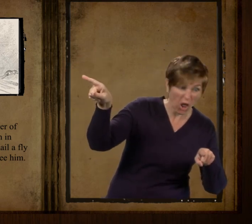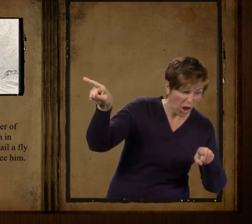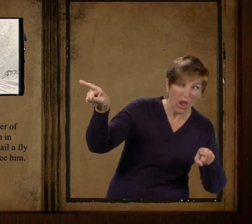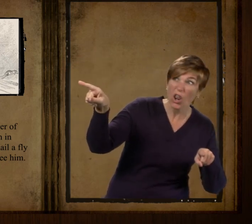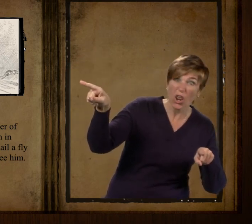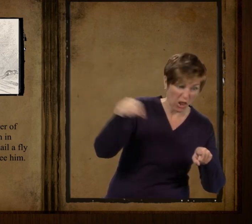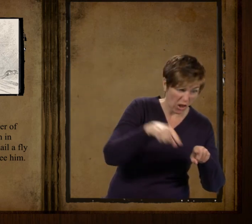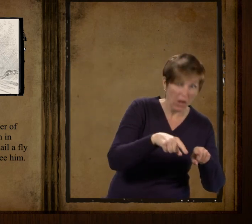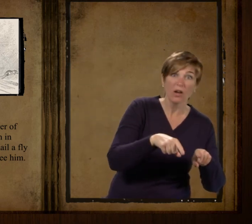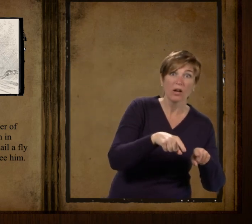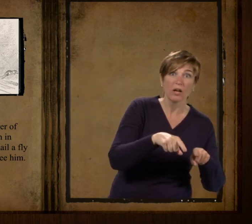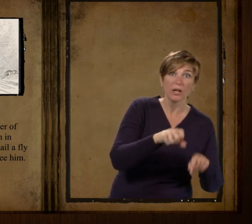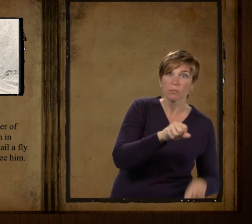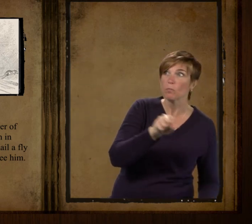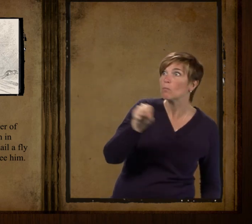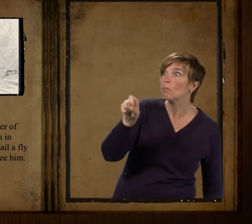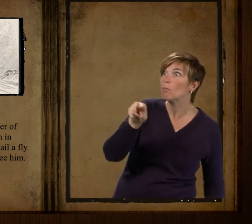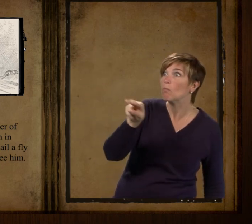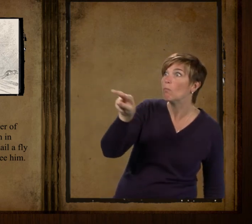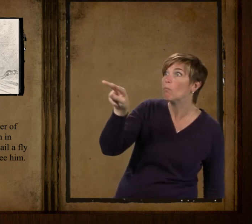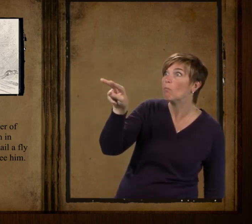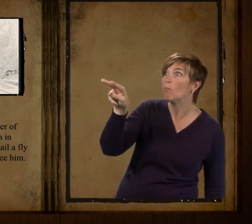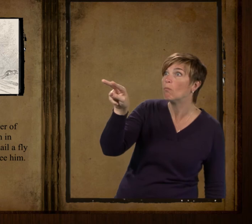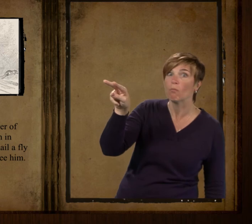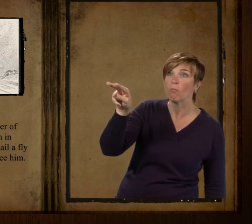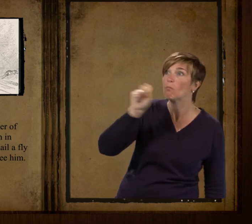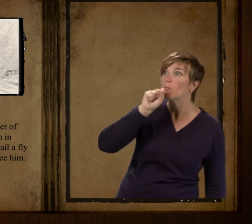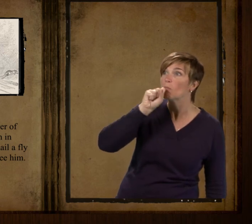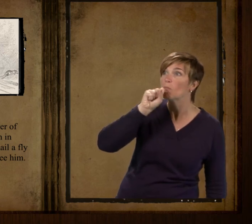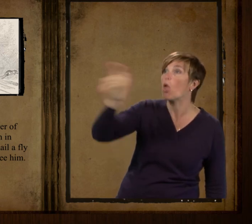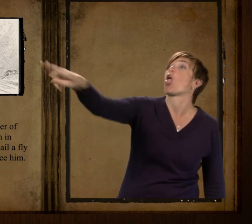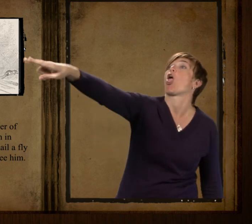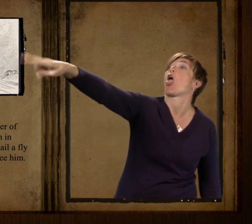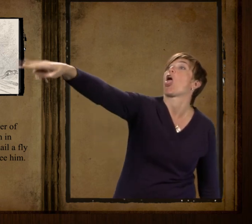that he'd nail a fly every time as far as he could see him